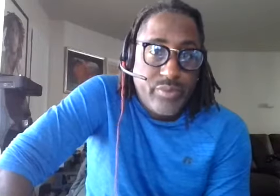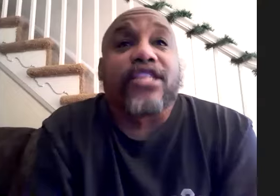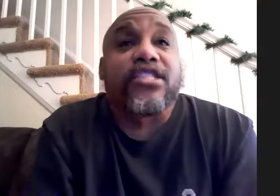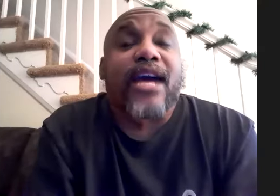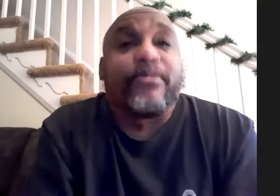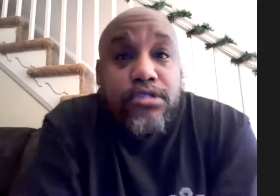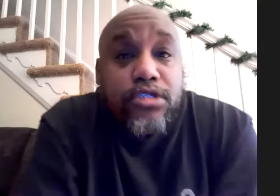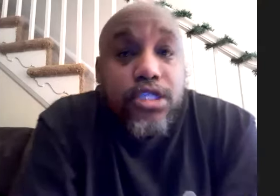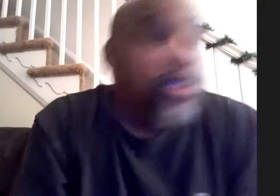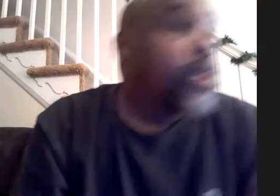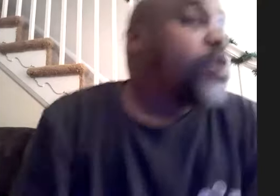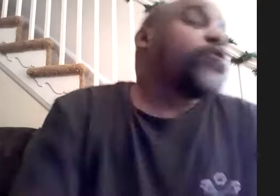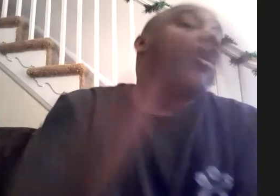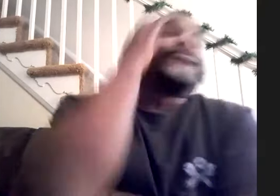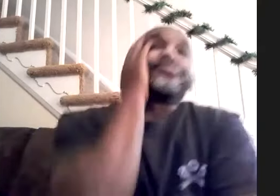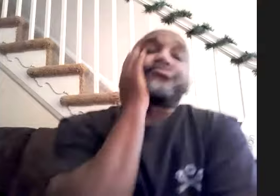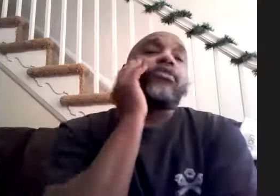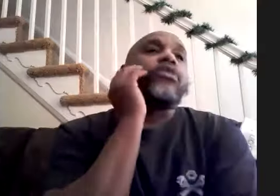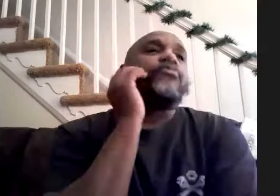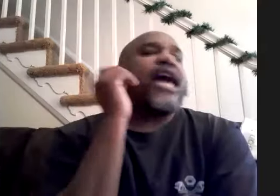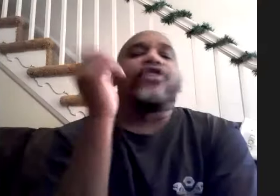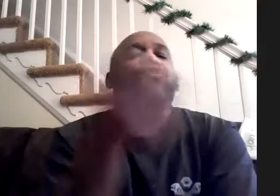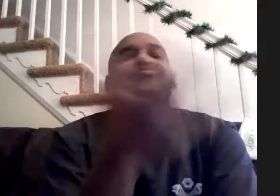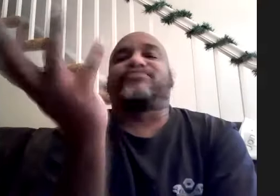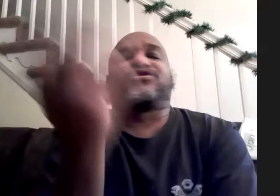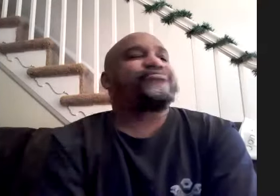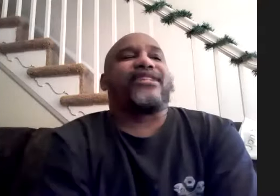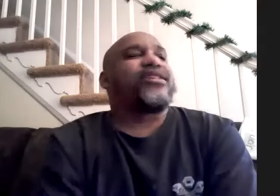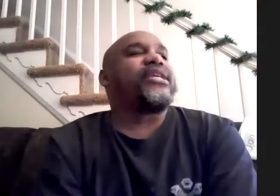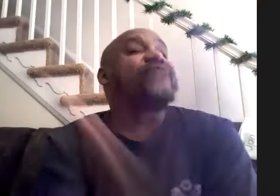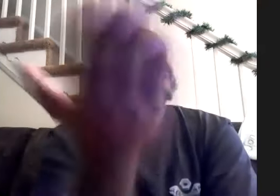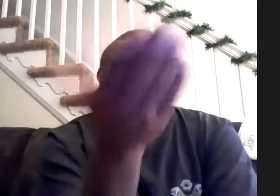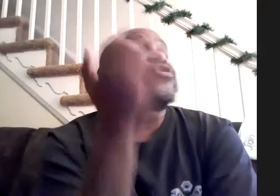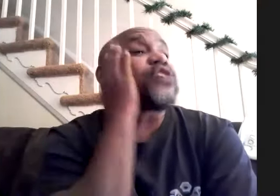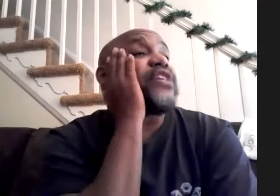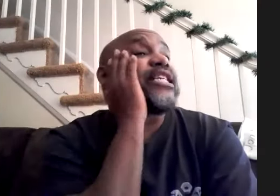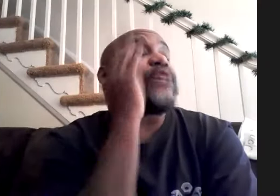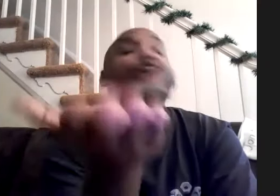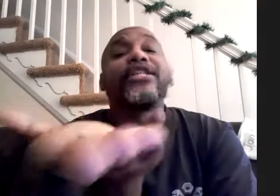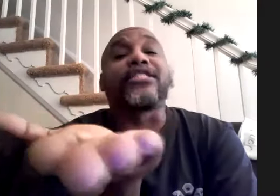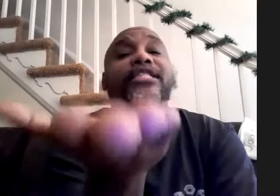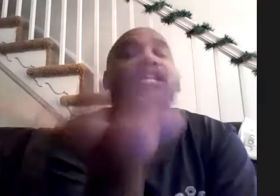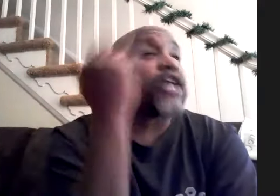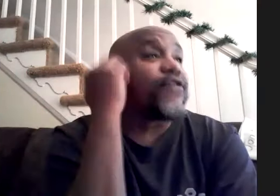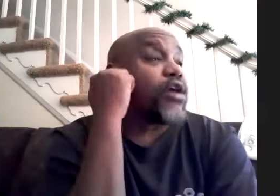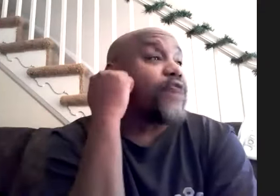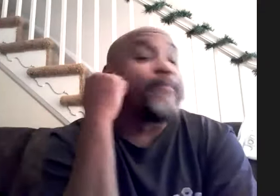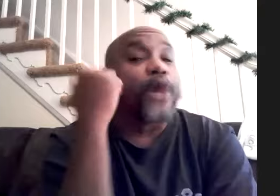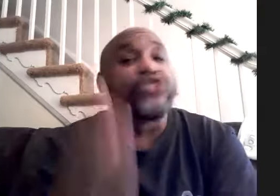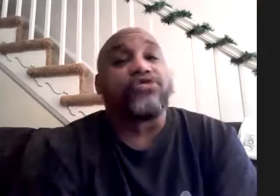this album so but yeah those are yeah i mean even the other stuff that they did well they recently did a cover of them bones it was